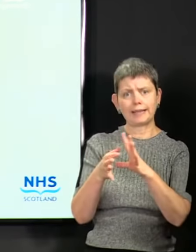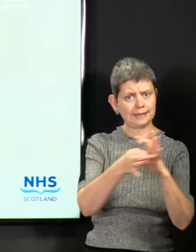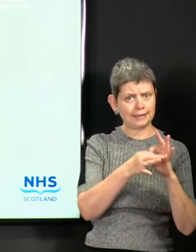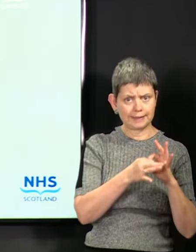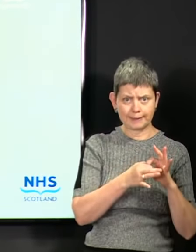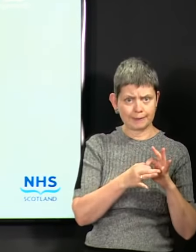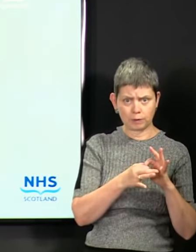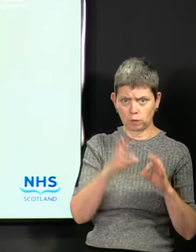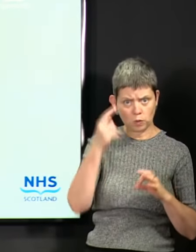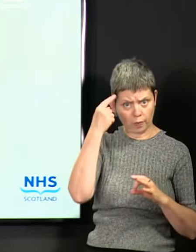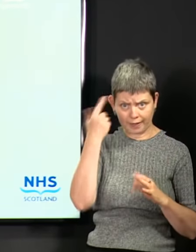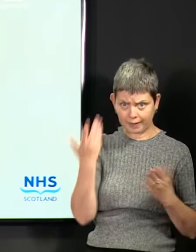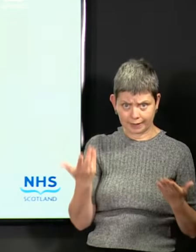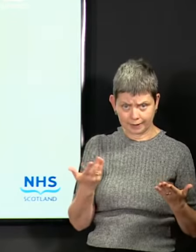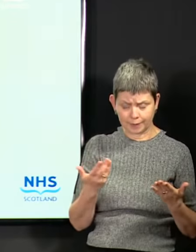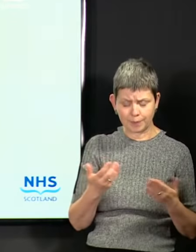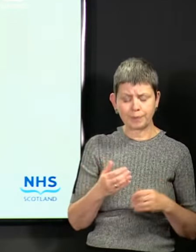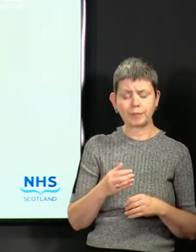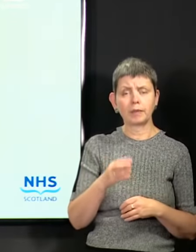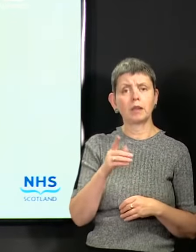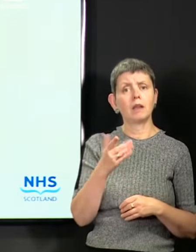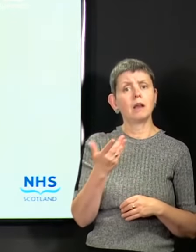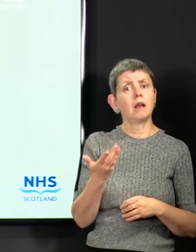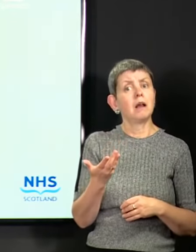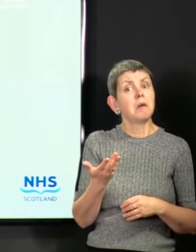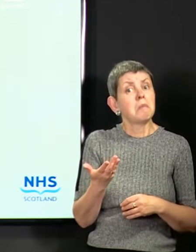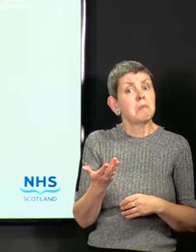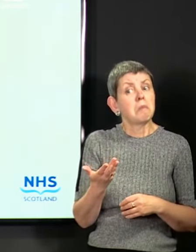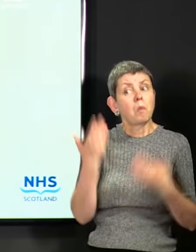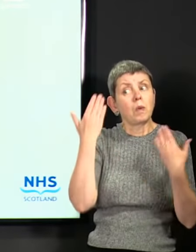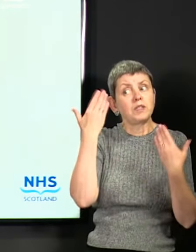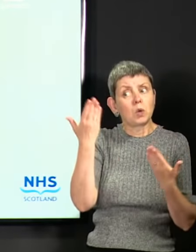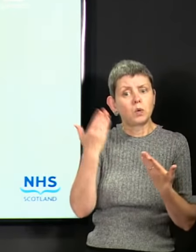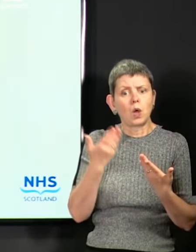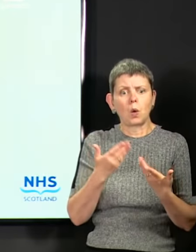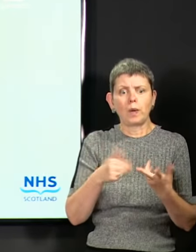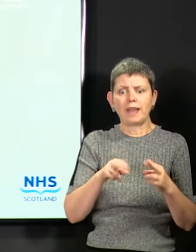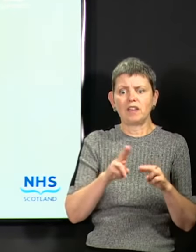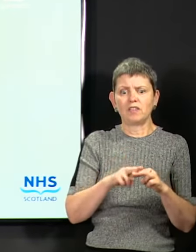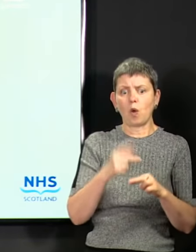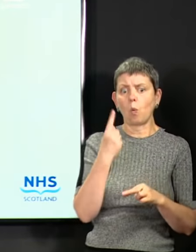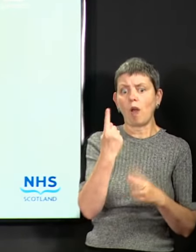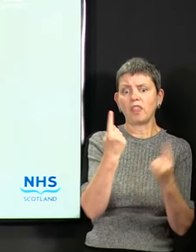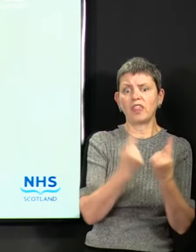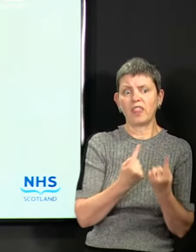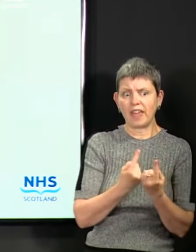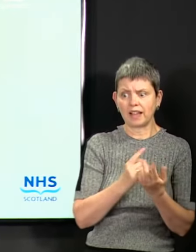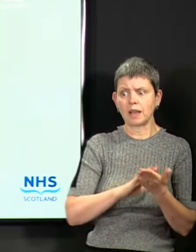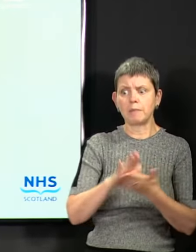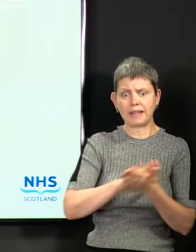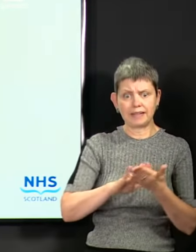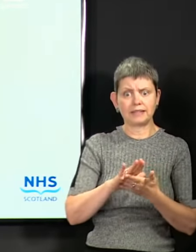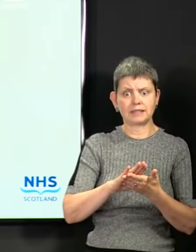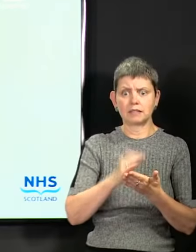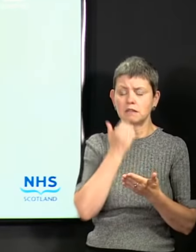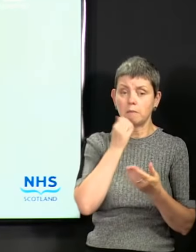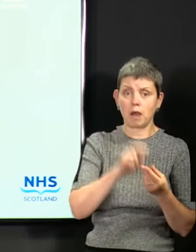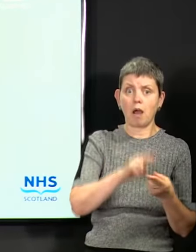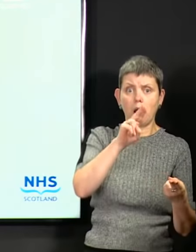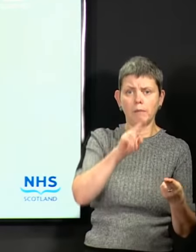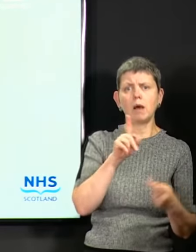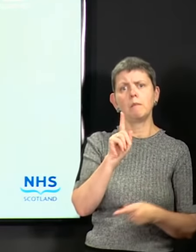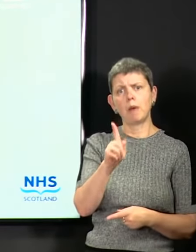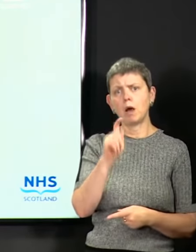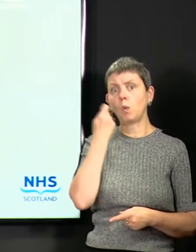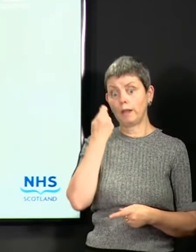We don't know that they are as the result of one thing. It would be unusual if they were. But we're going to look into